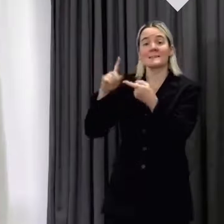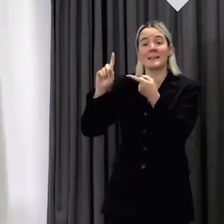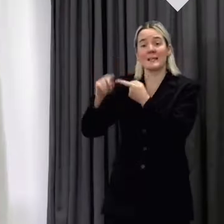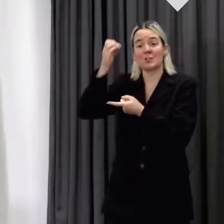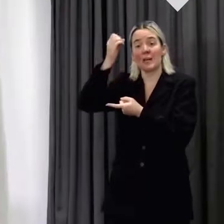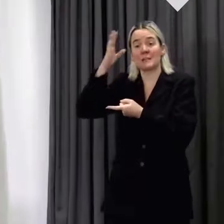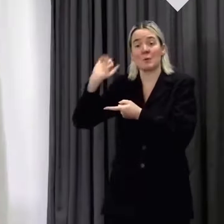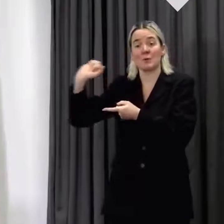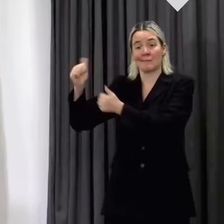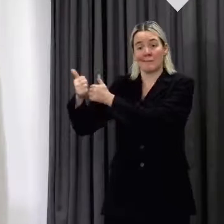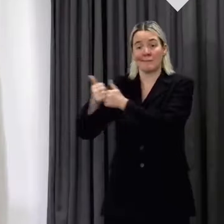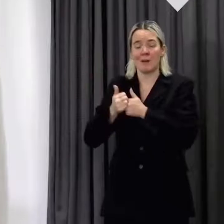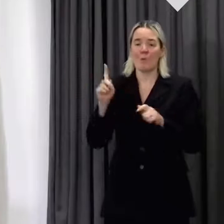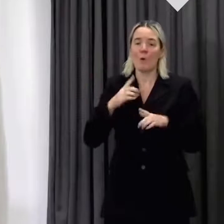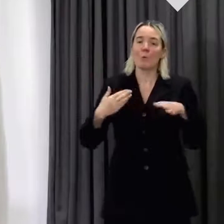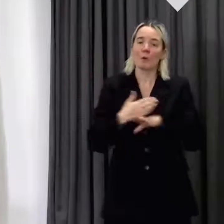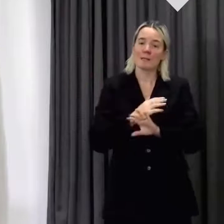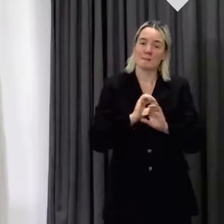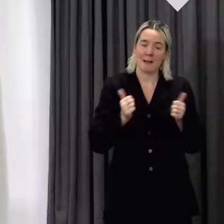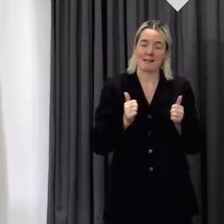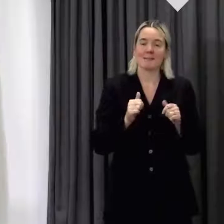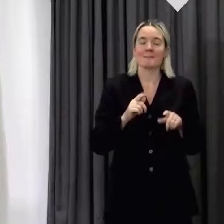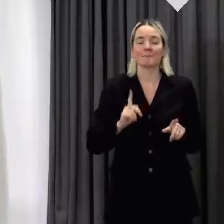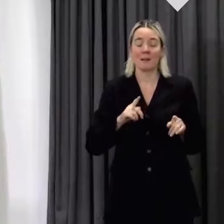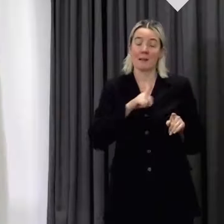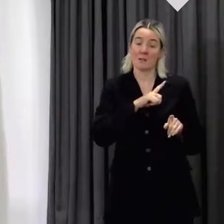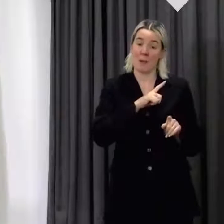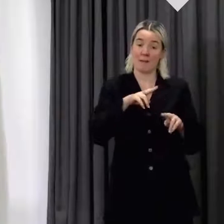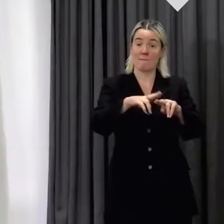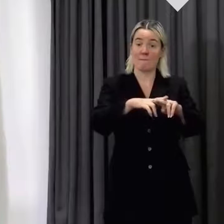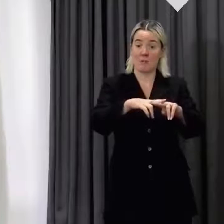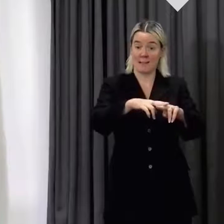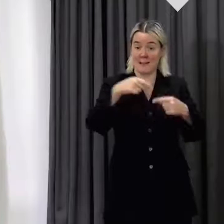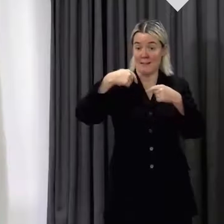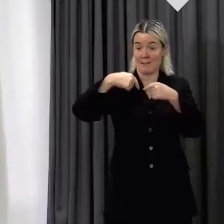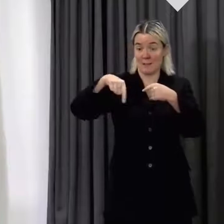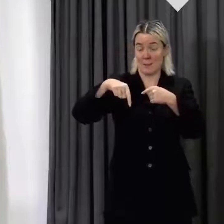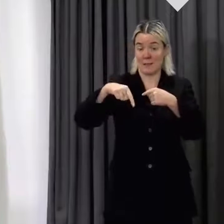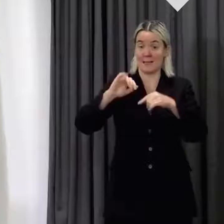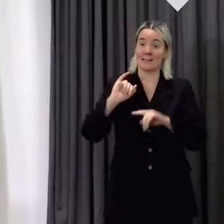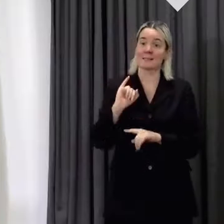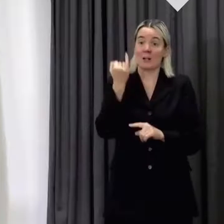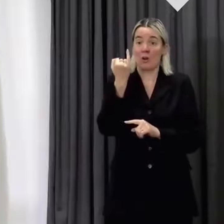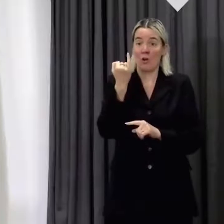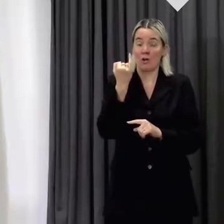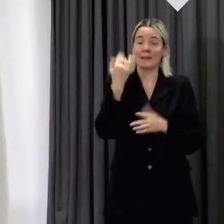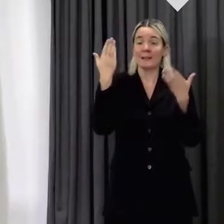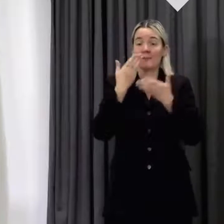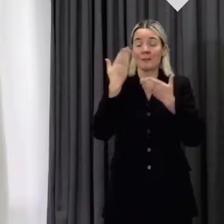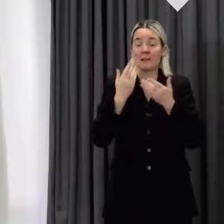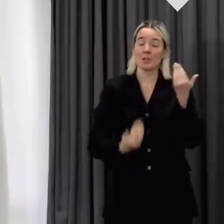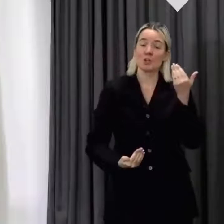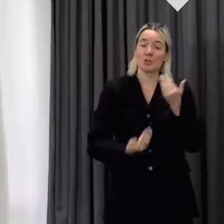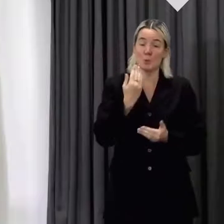is why from 6pm on Friday, new national measures will be introduced to provide restrictions for